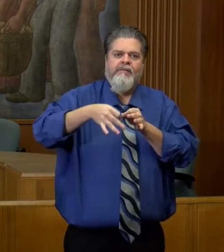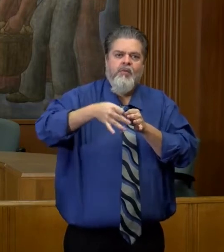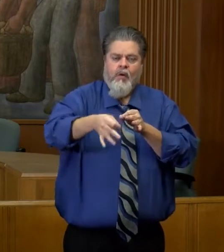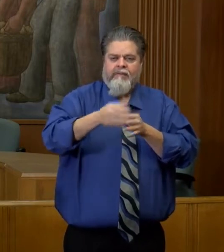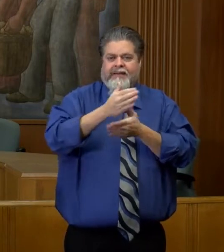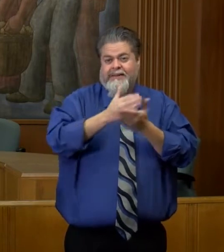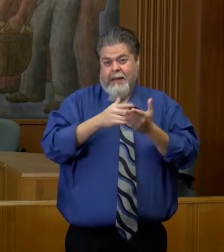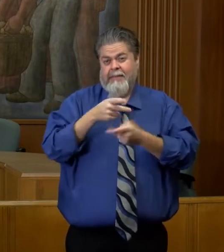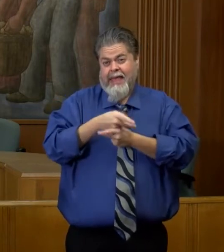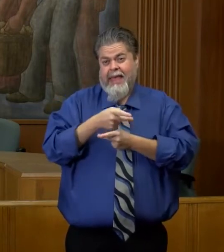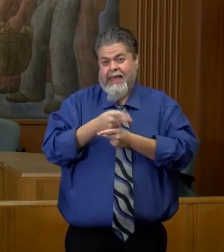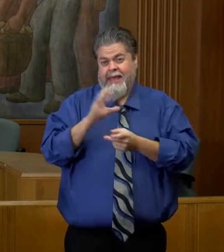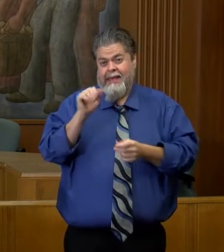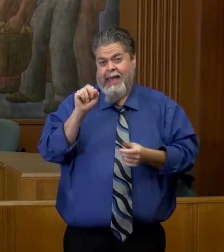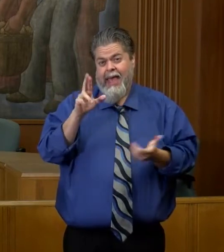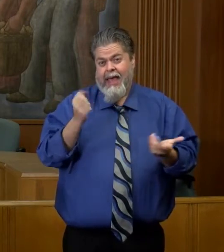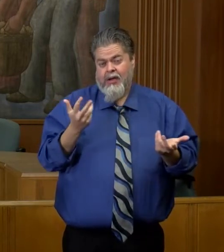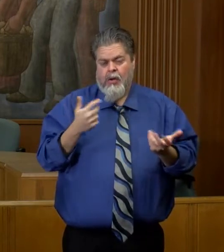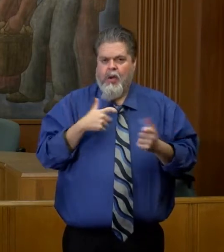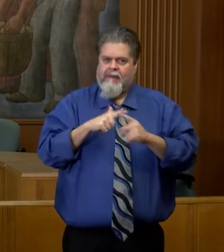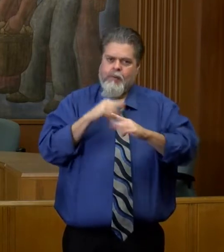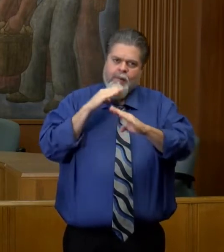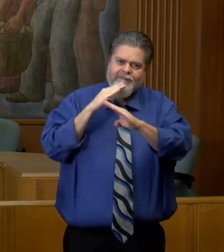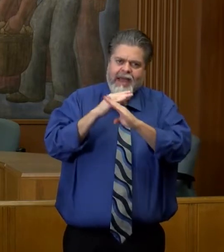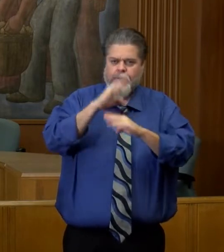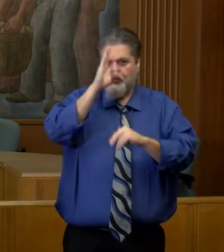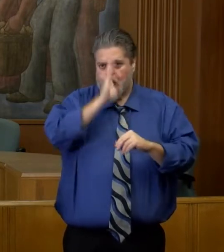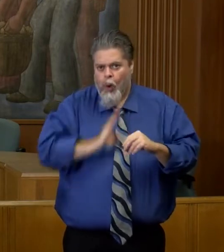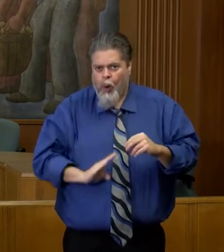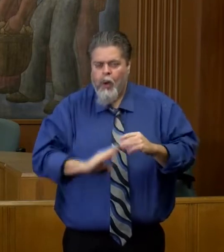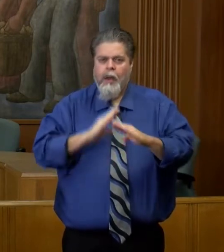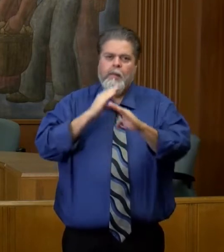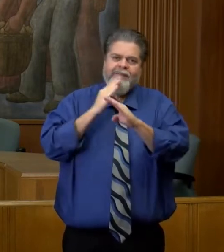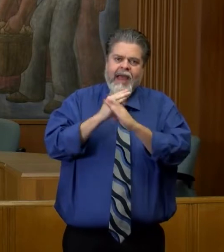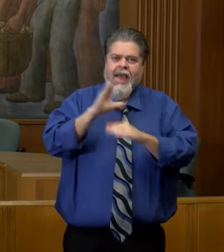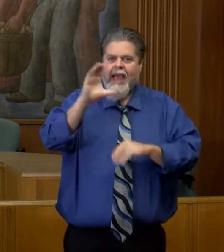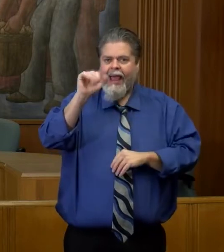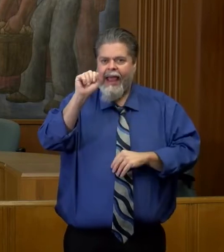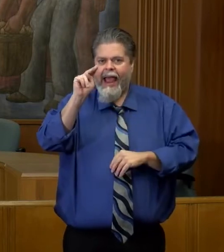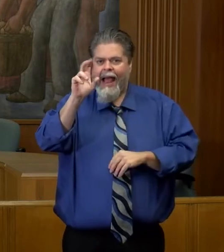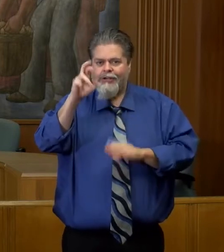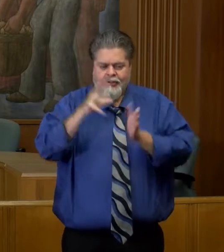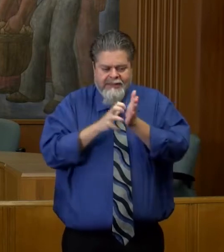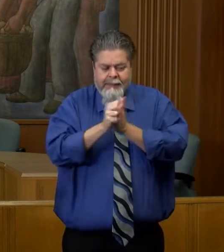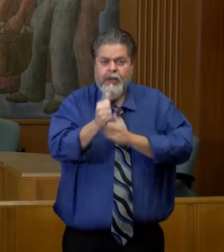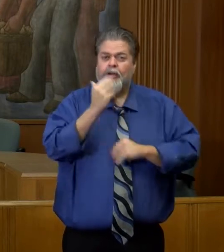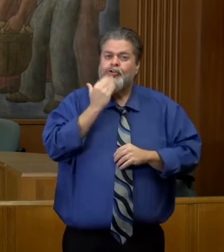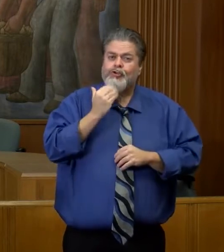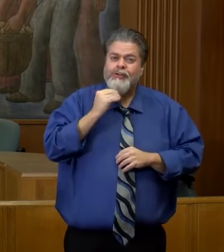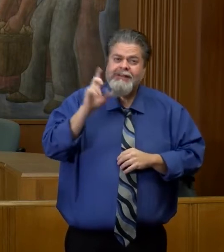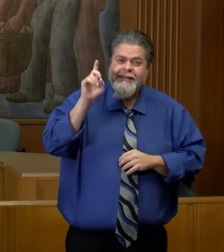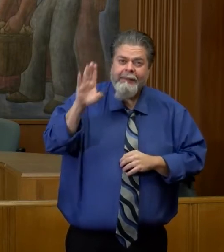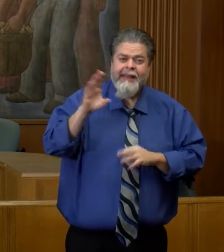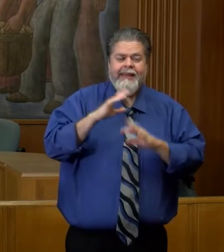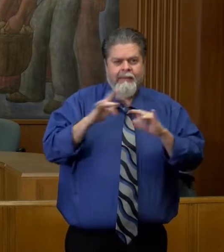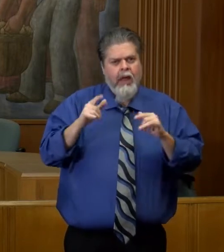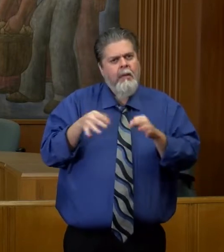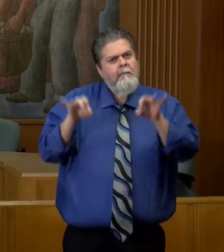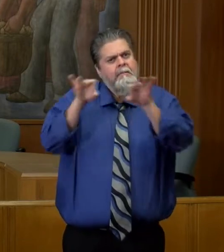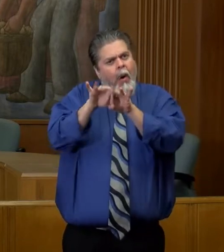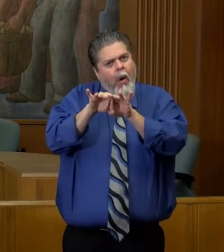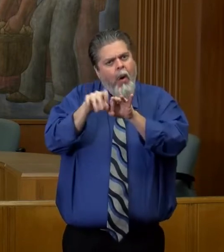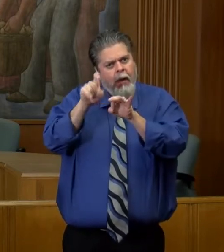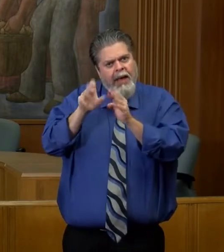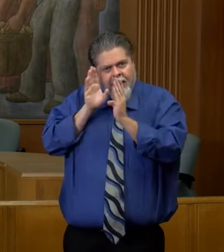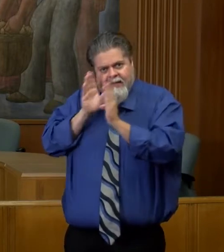sure that we're doing all those things to prevent strokes, to prevent cancer, to keep people's diabetes under control. All of those things, you know,